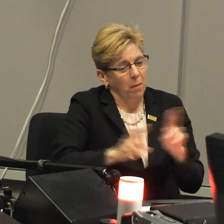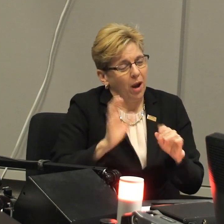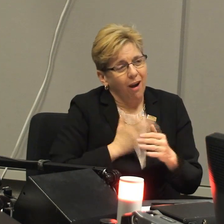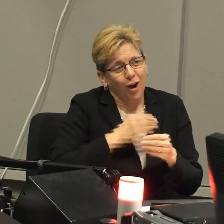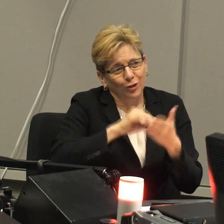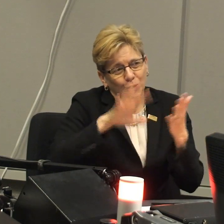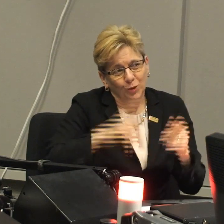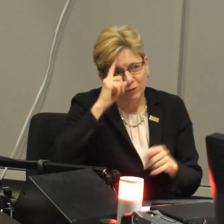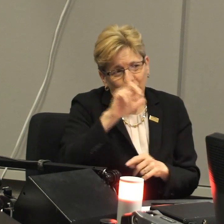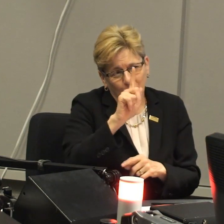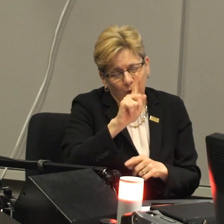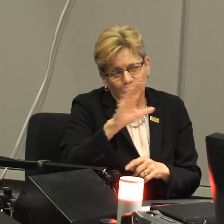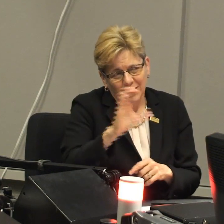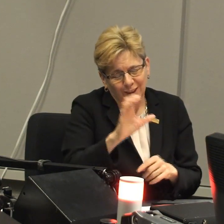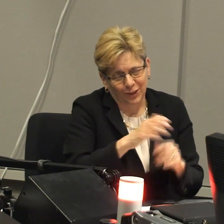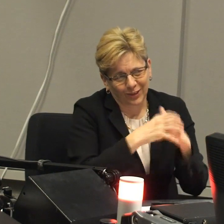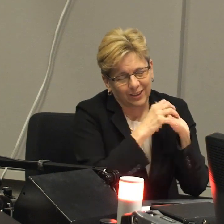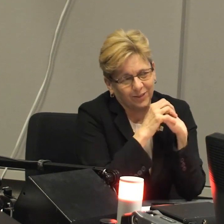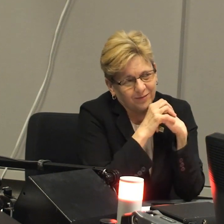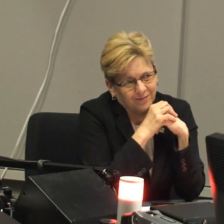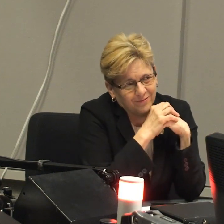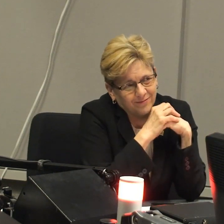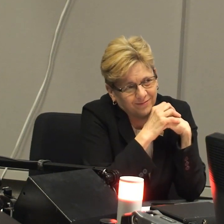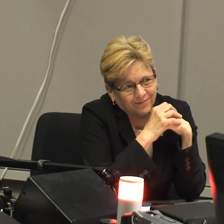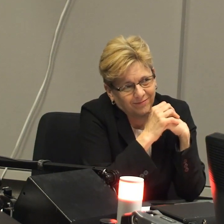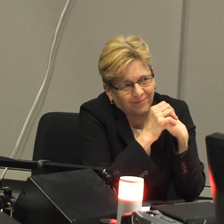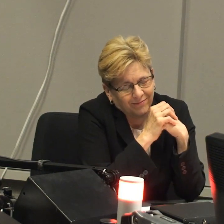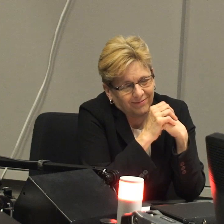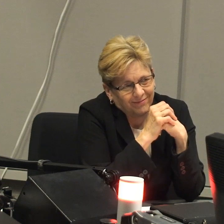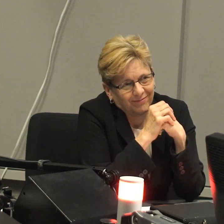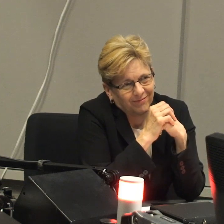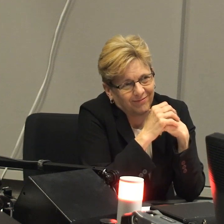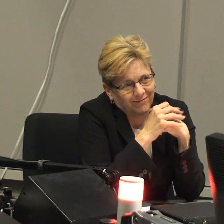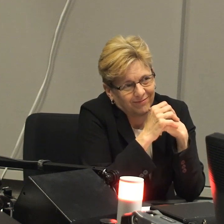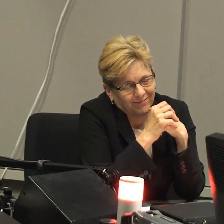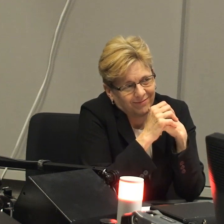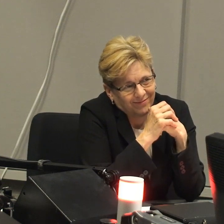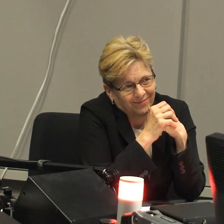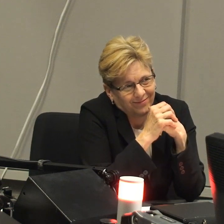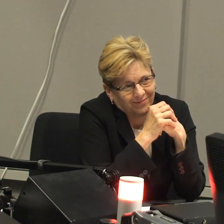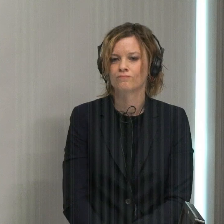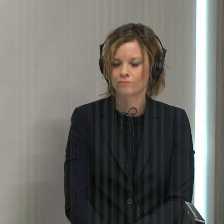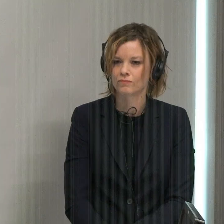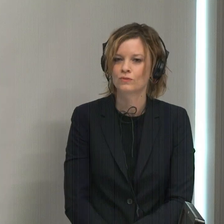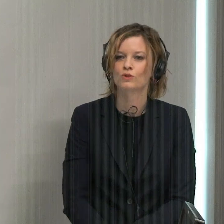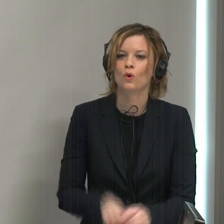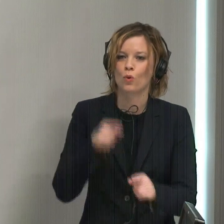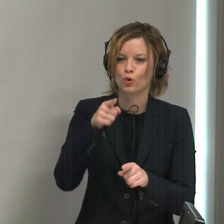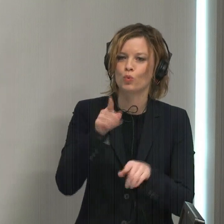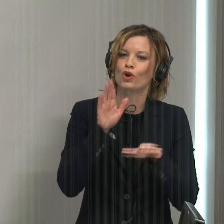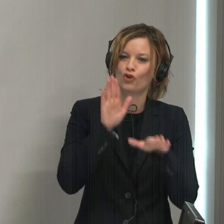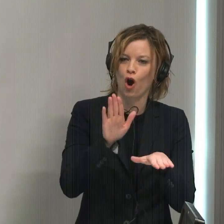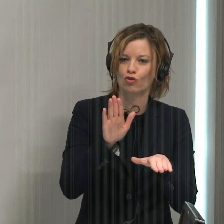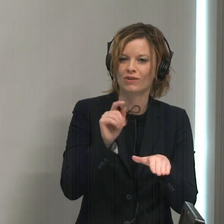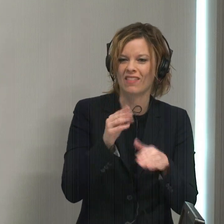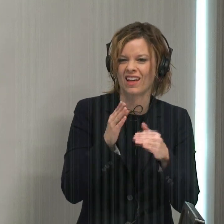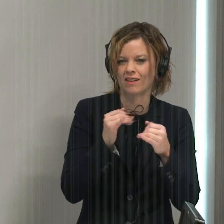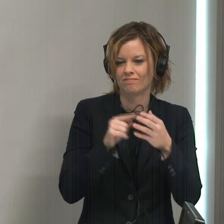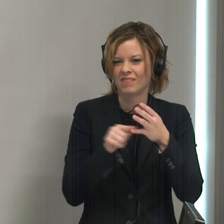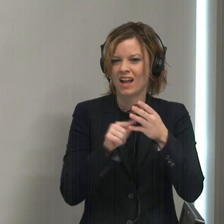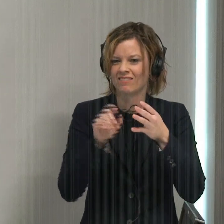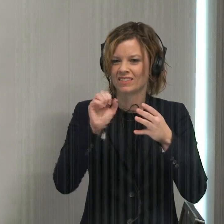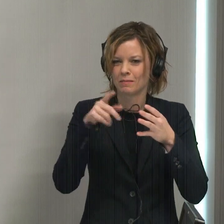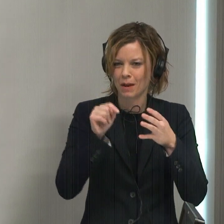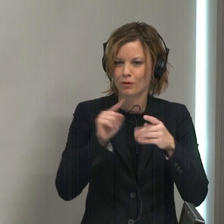and that important foundation as we prepare our students for the 21st century. Although you were inaugurated at the end of September,